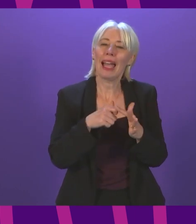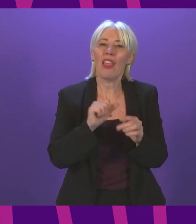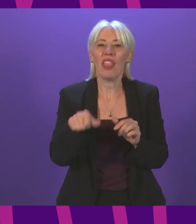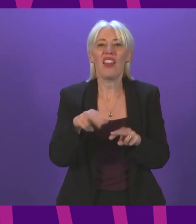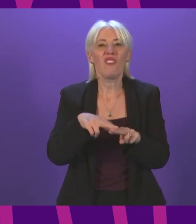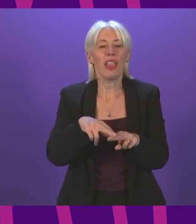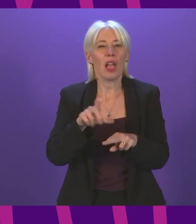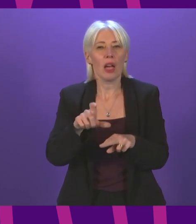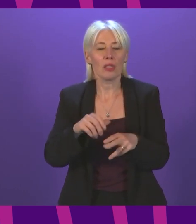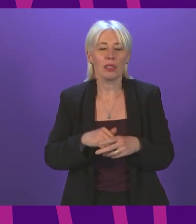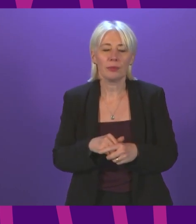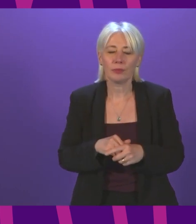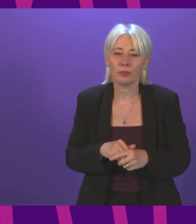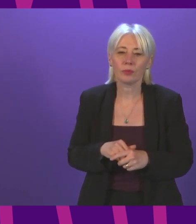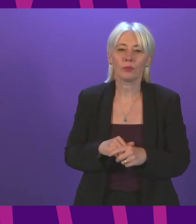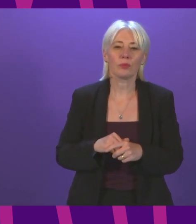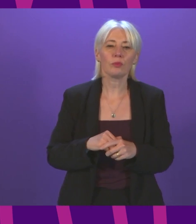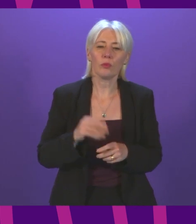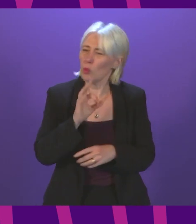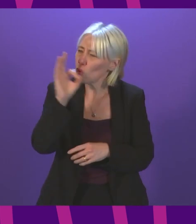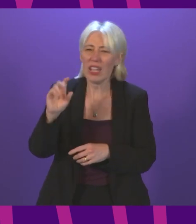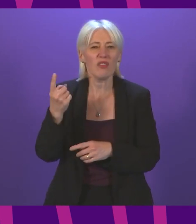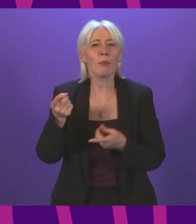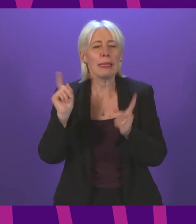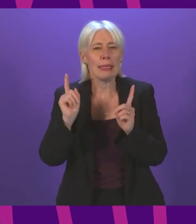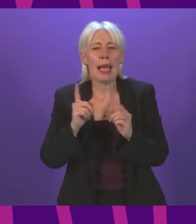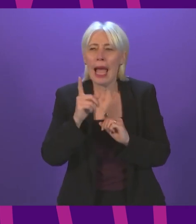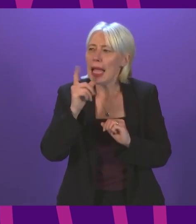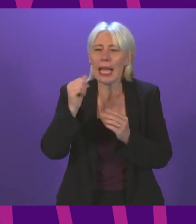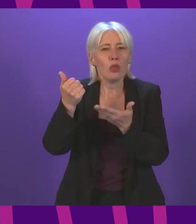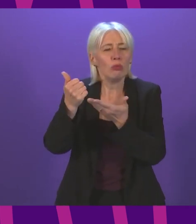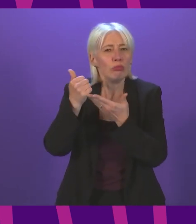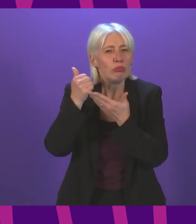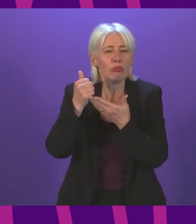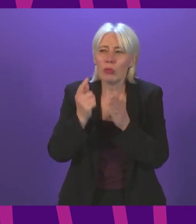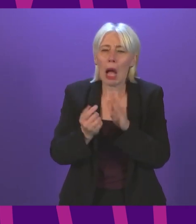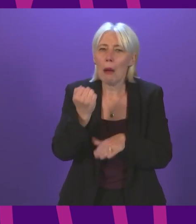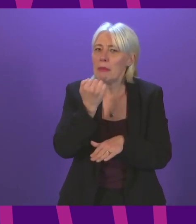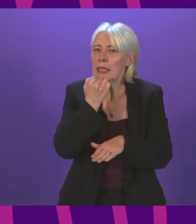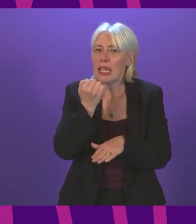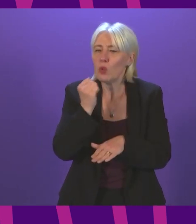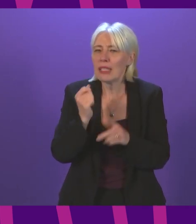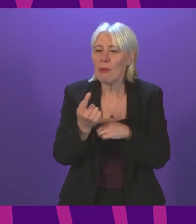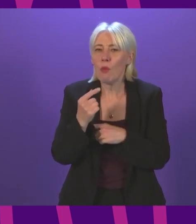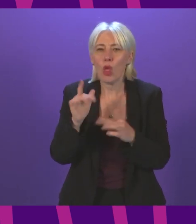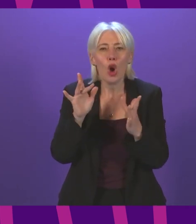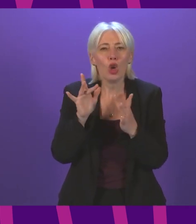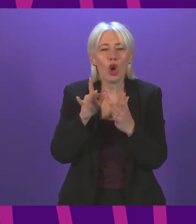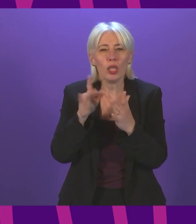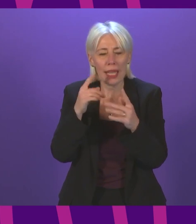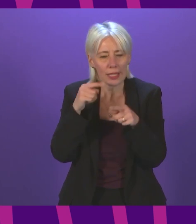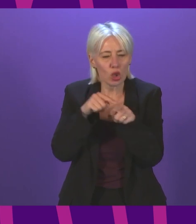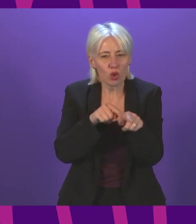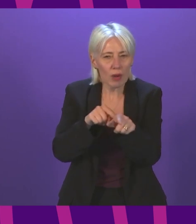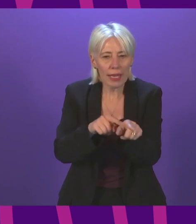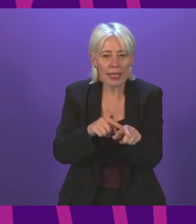you, Presiding Officer. To ask the First Minister if she can advise on updates to guidance on contact tracing following a positive